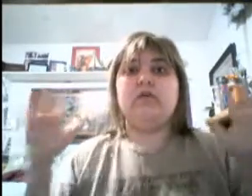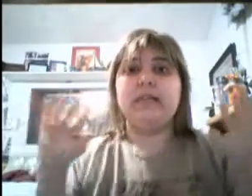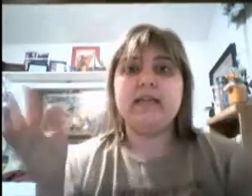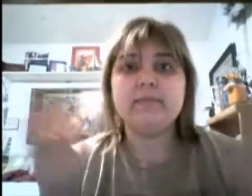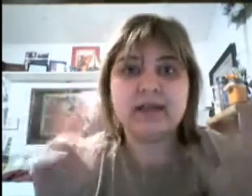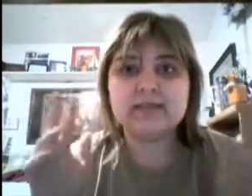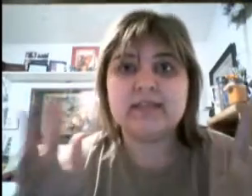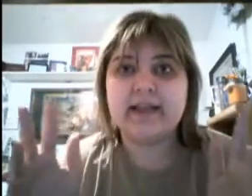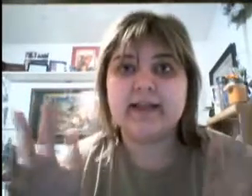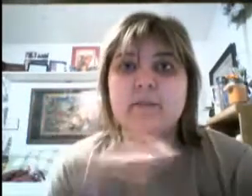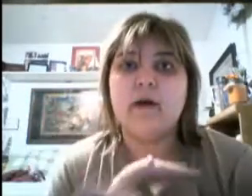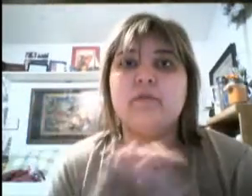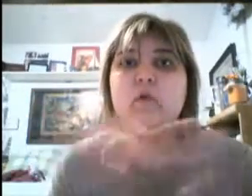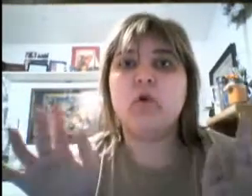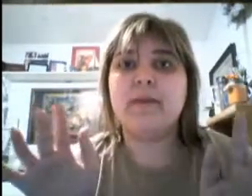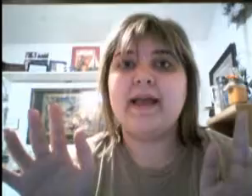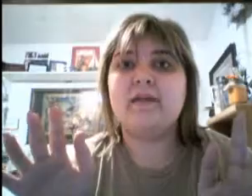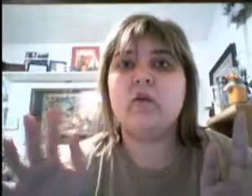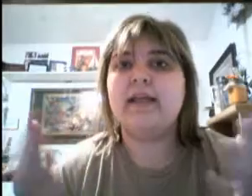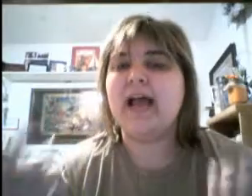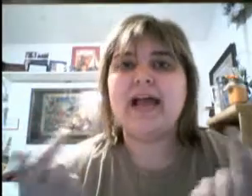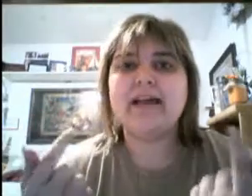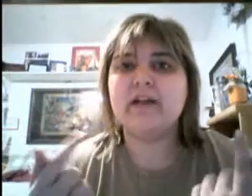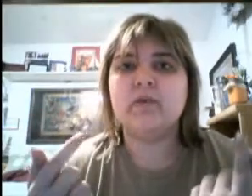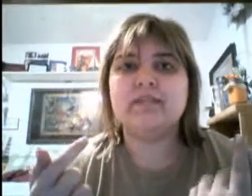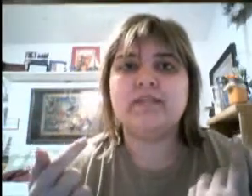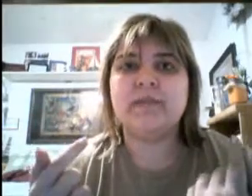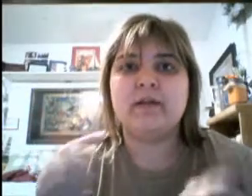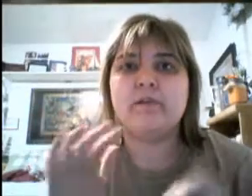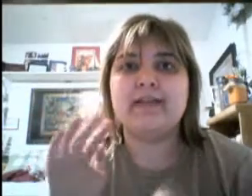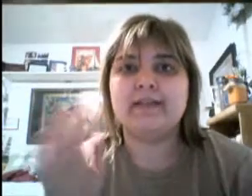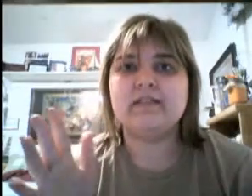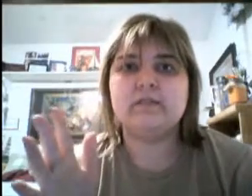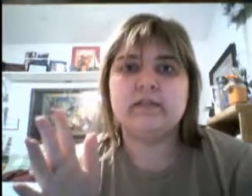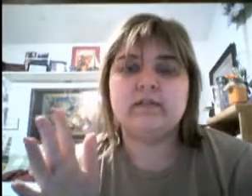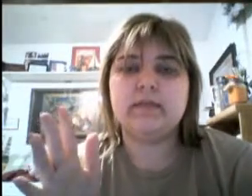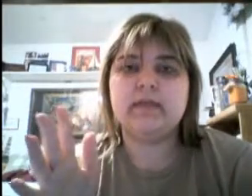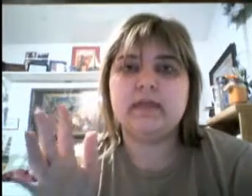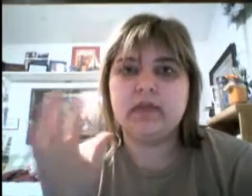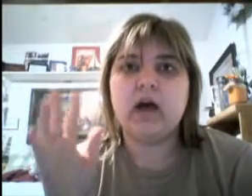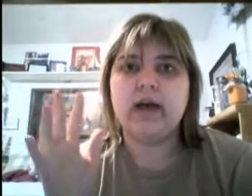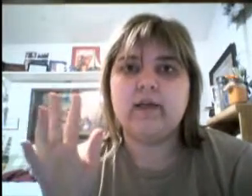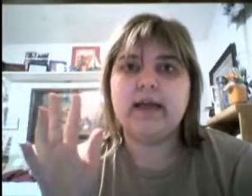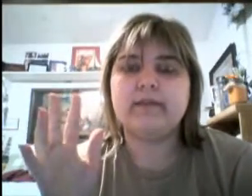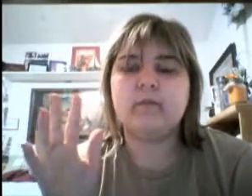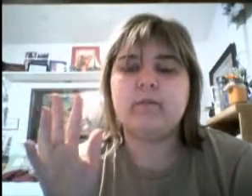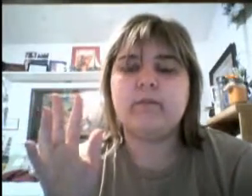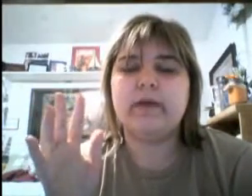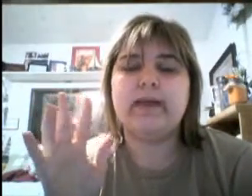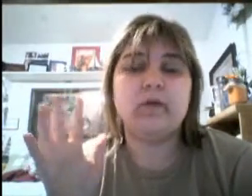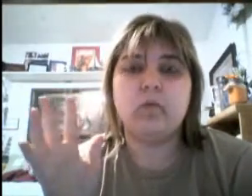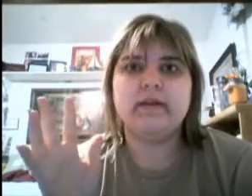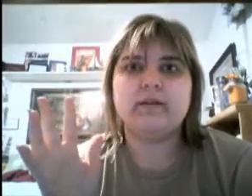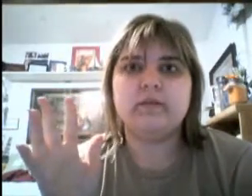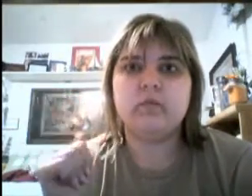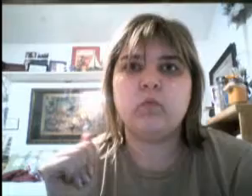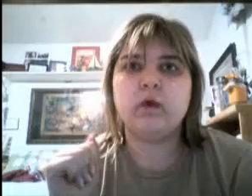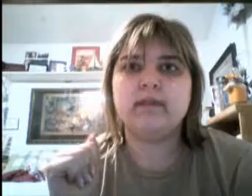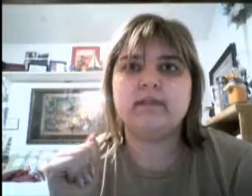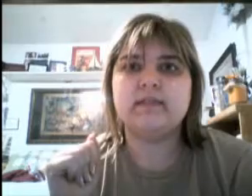the best thing about the whole panel, and I didn't go into this panel thinking this was going to be the highlight, but it was, was